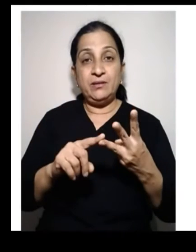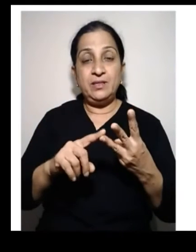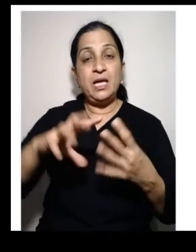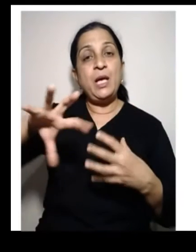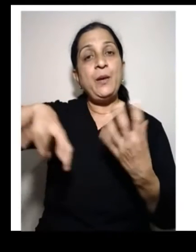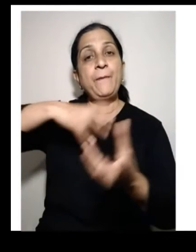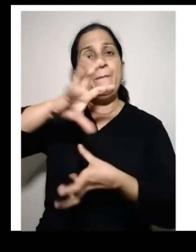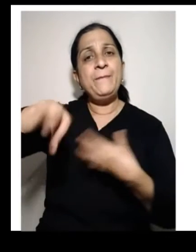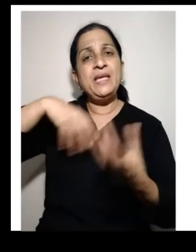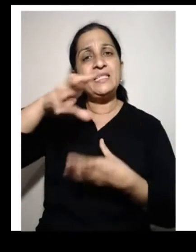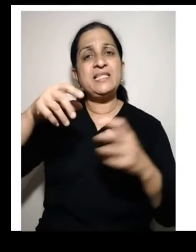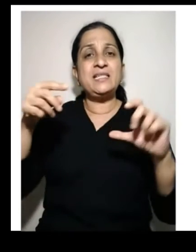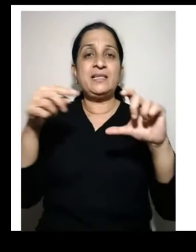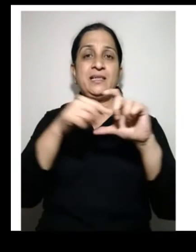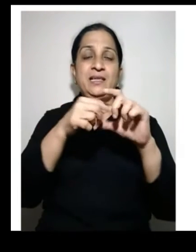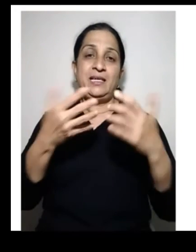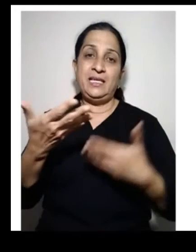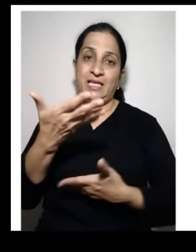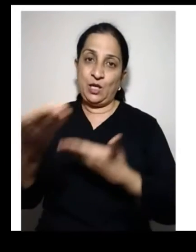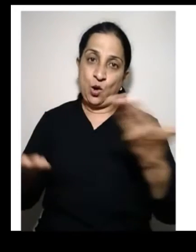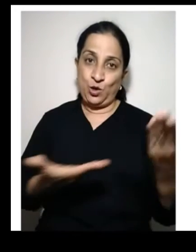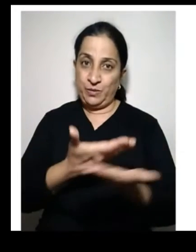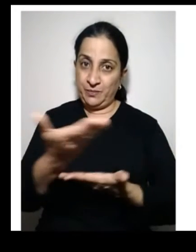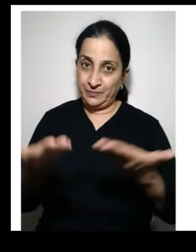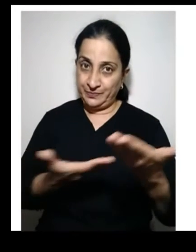Third, mixed economy.